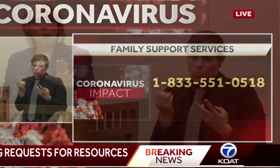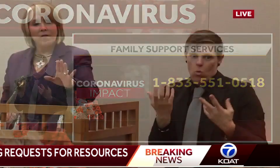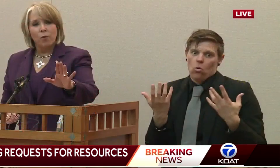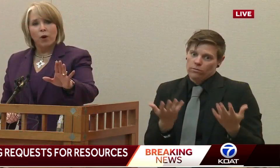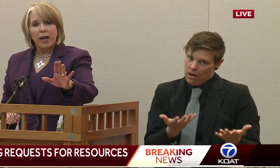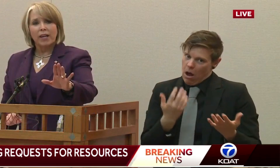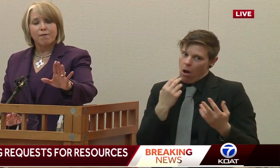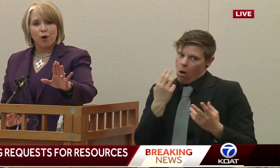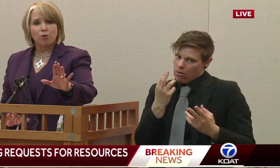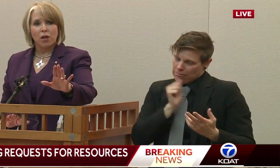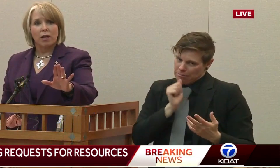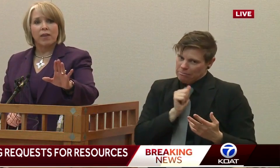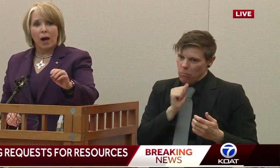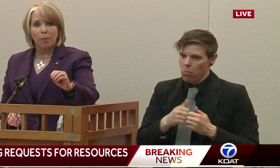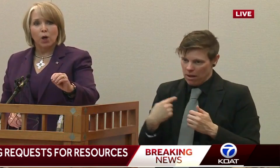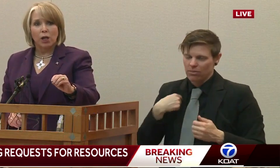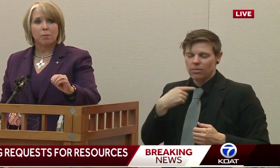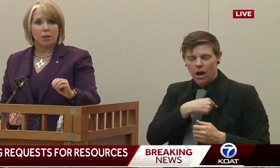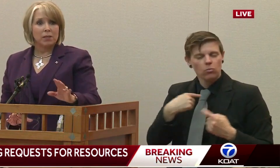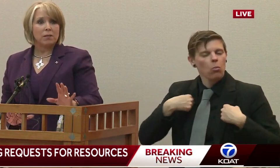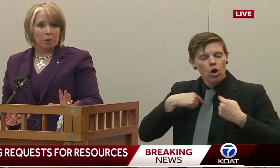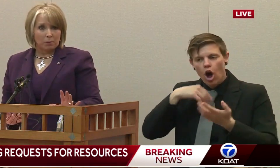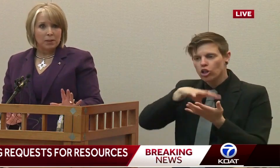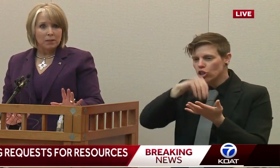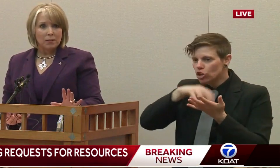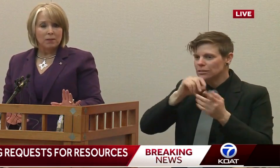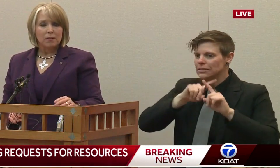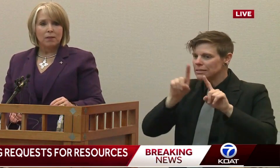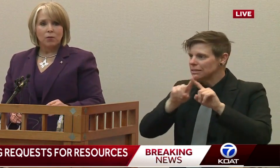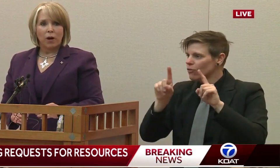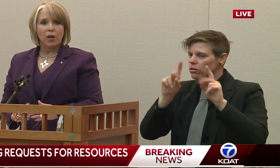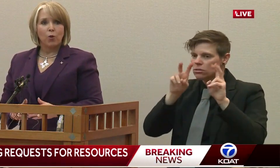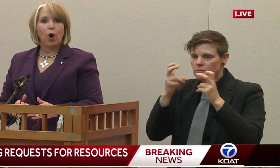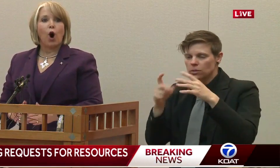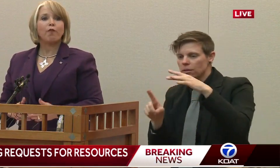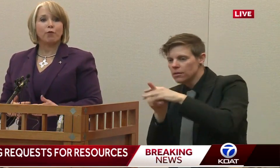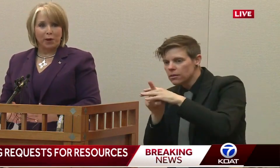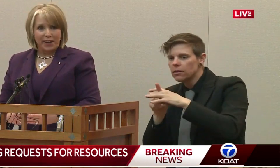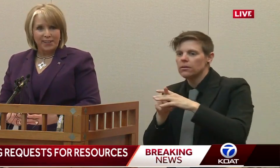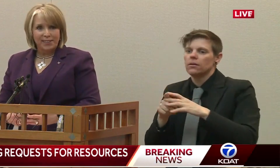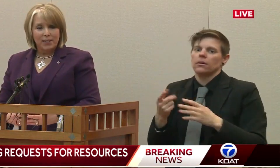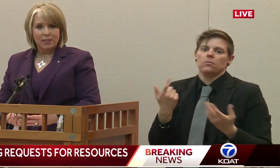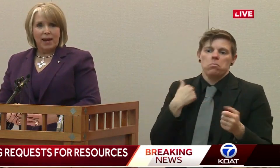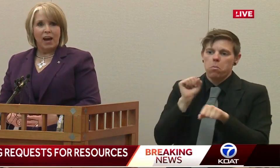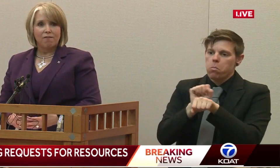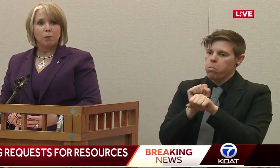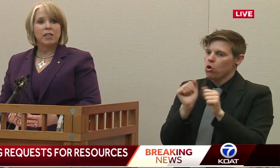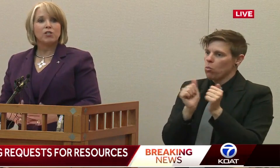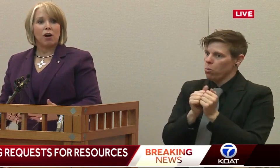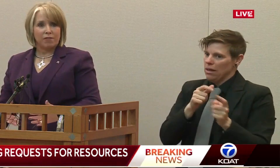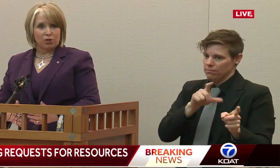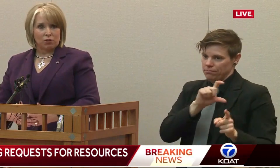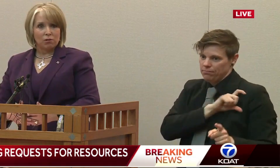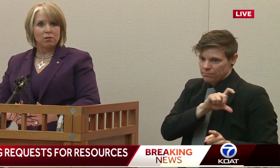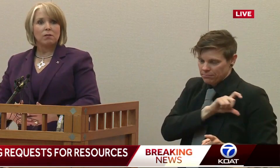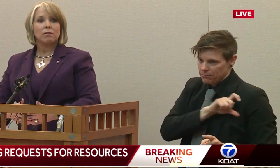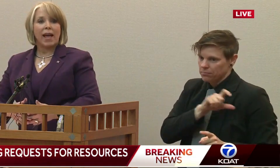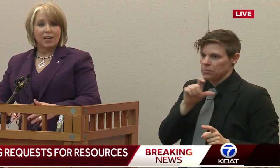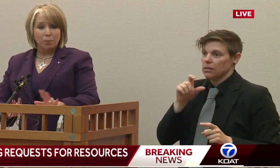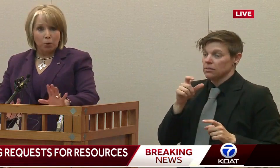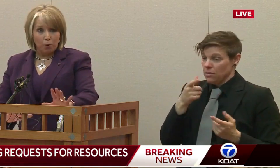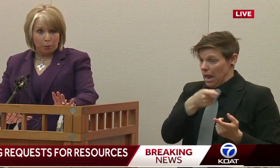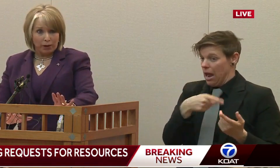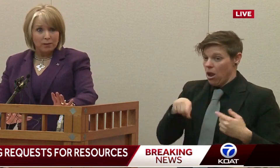we're getting folks like the Albuquerque Police Department who are offering to have police officers,